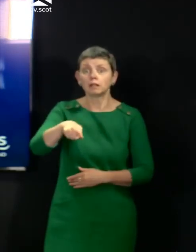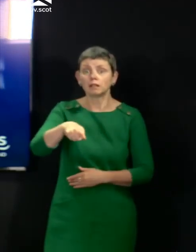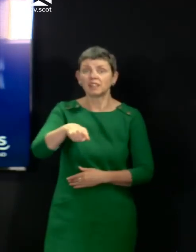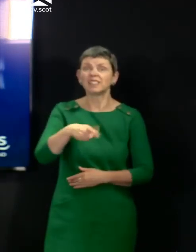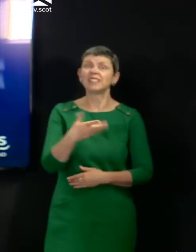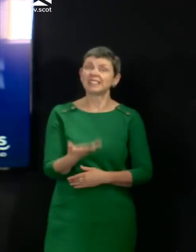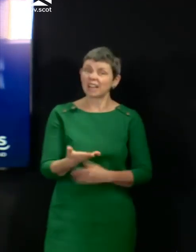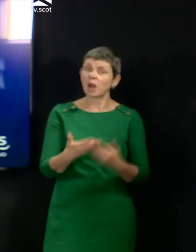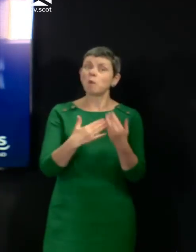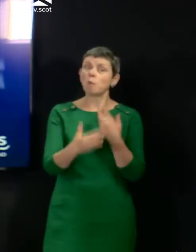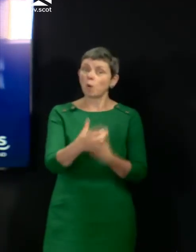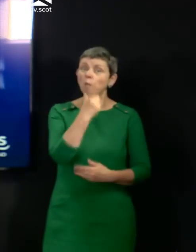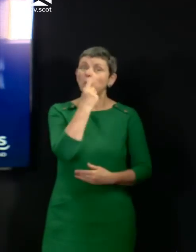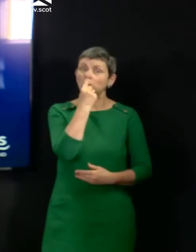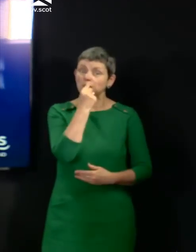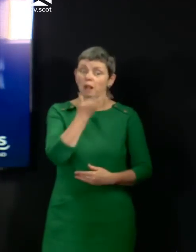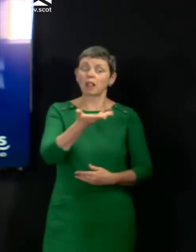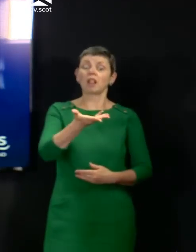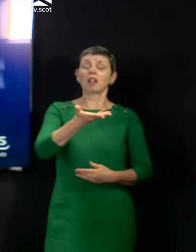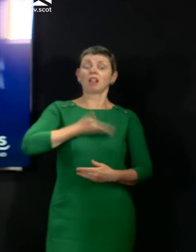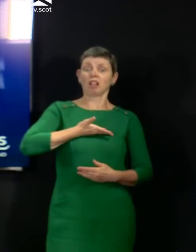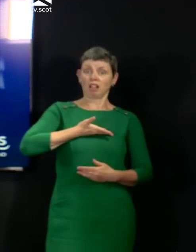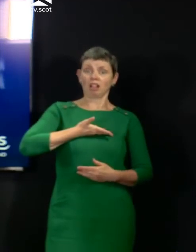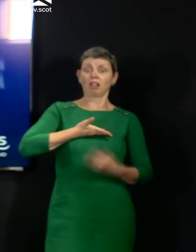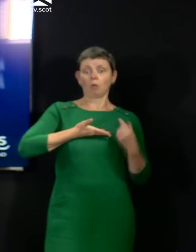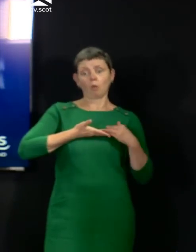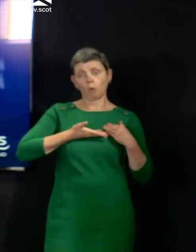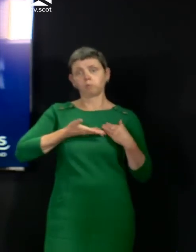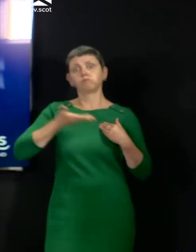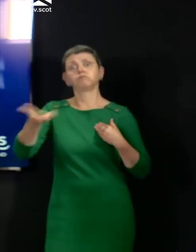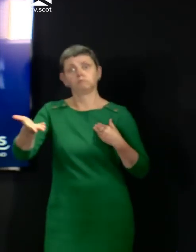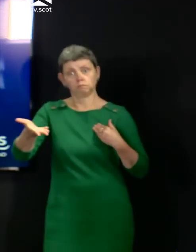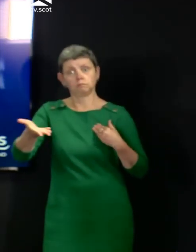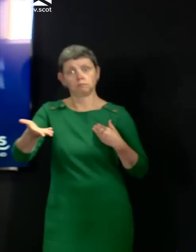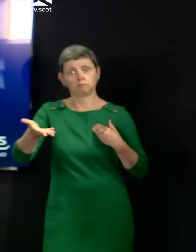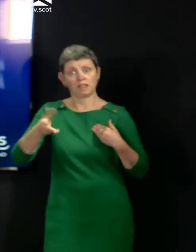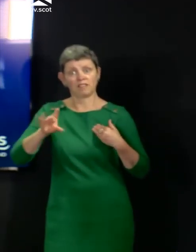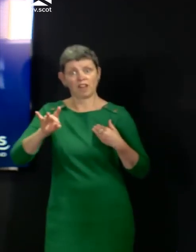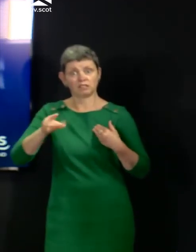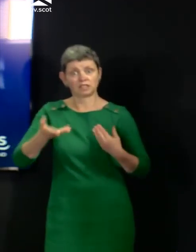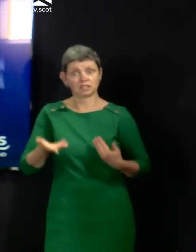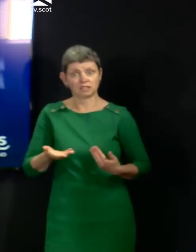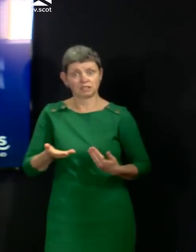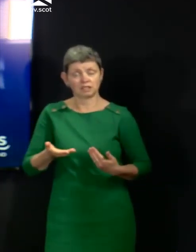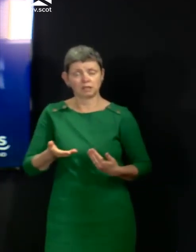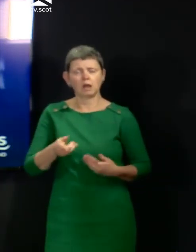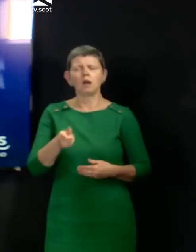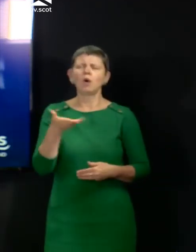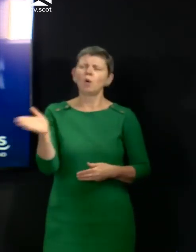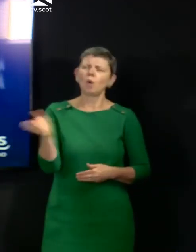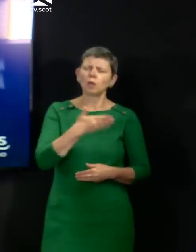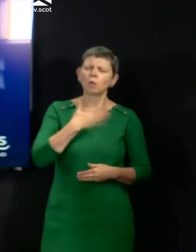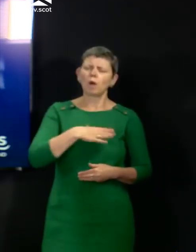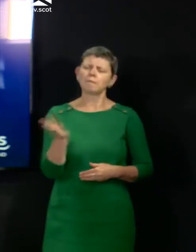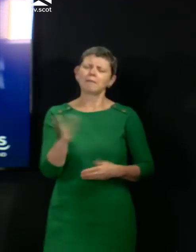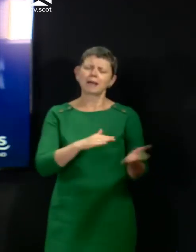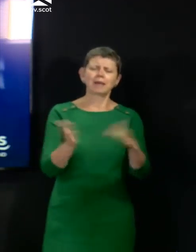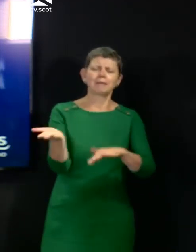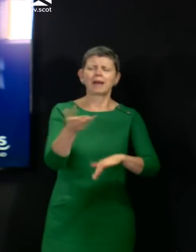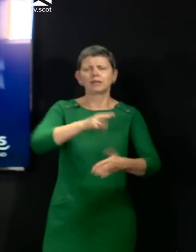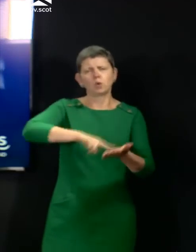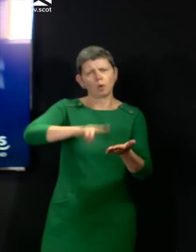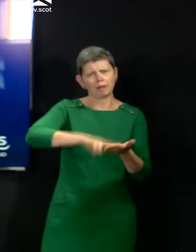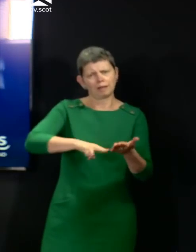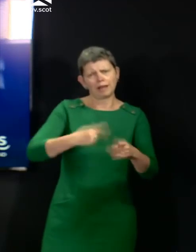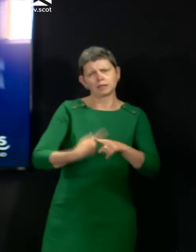likely you are to catch and spread the virus. We all want to get back to some semblance of a normal life, and as soon